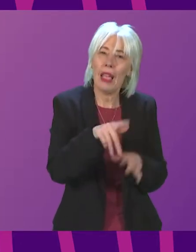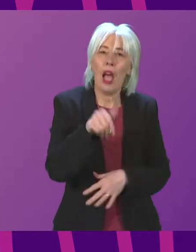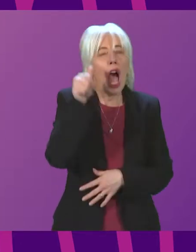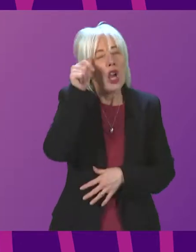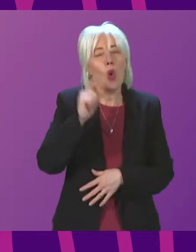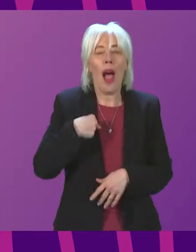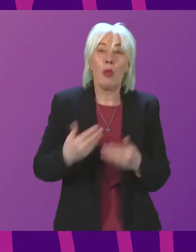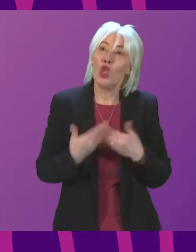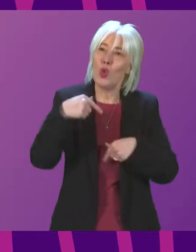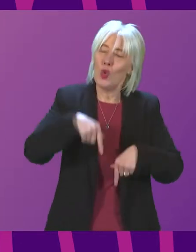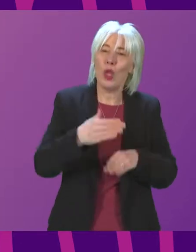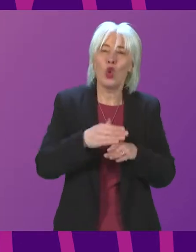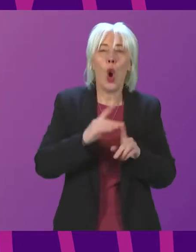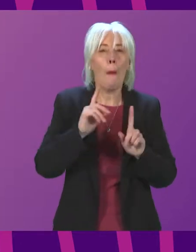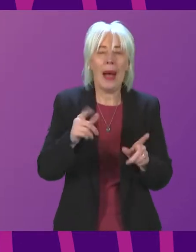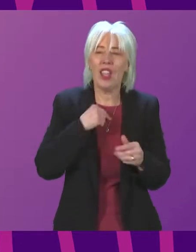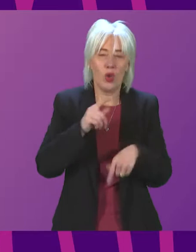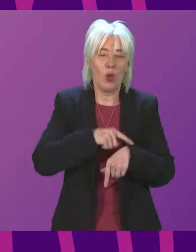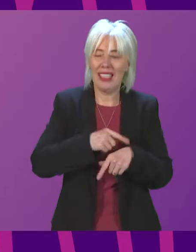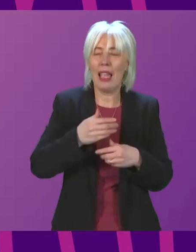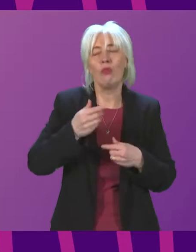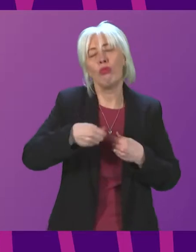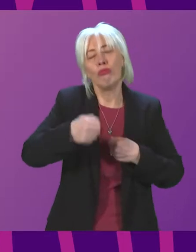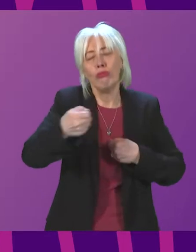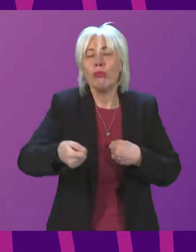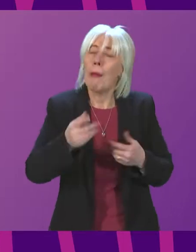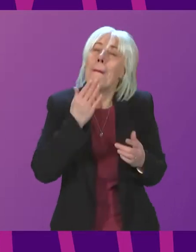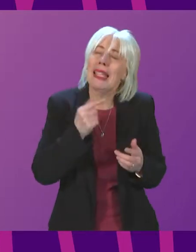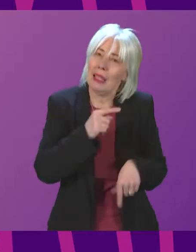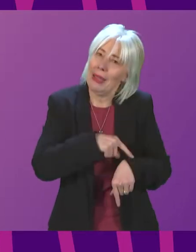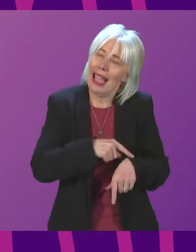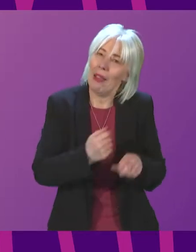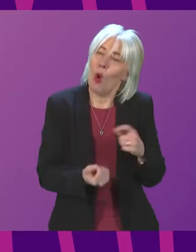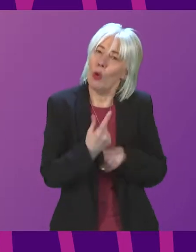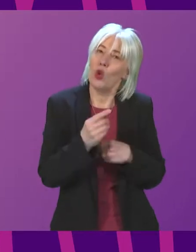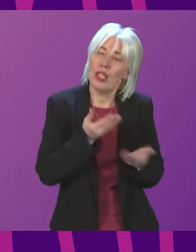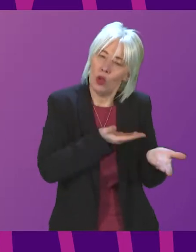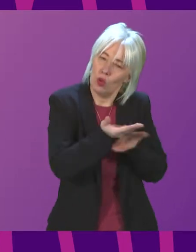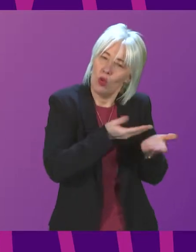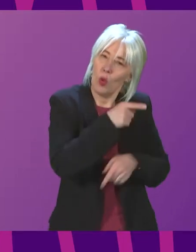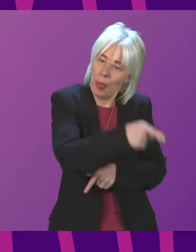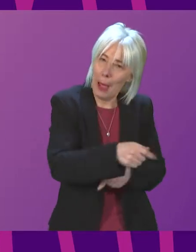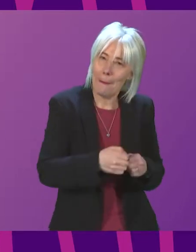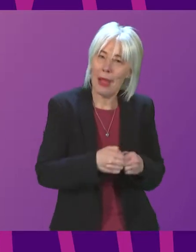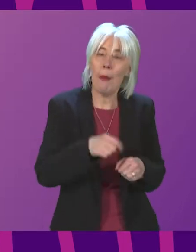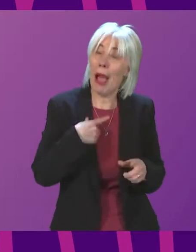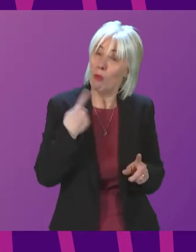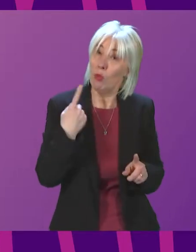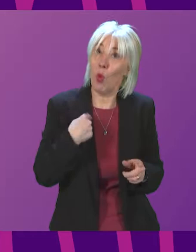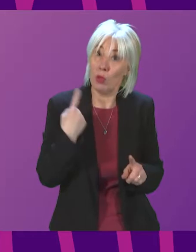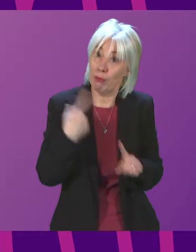grace period but at least offer me the opportunity to raise it with them directly. But I am also cognizant of the need for speed on delivery on this point.